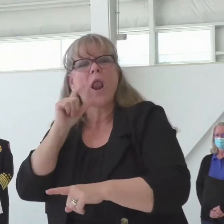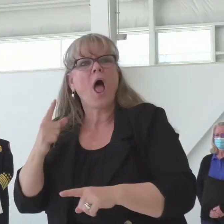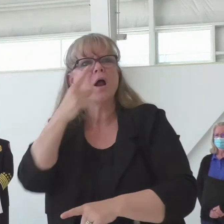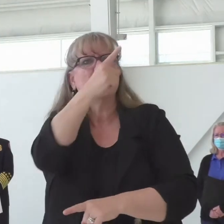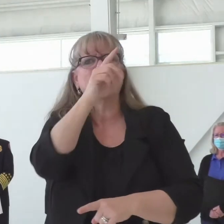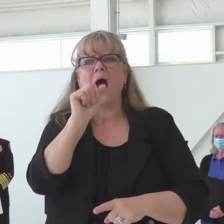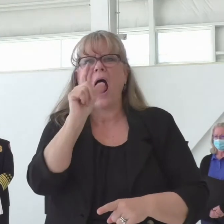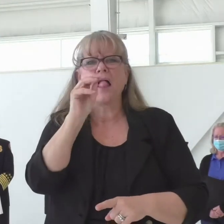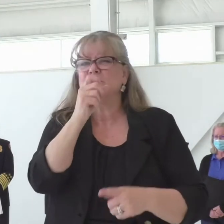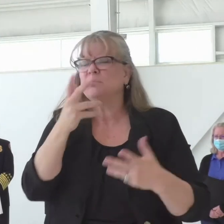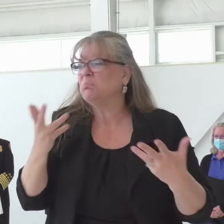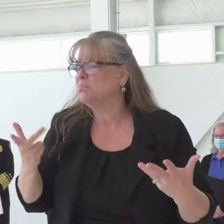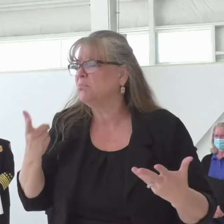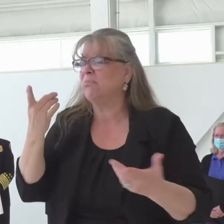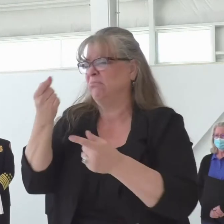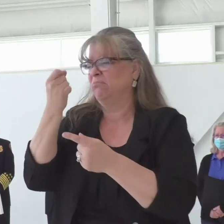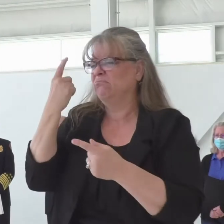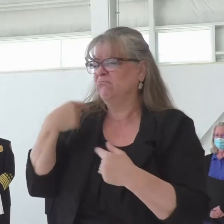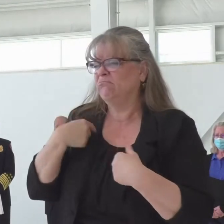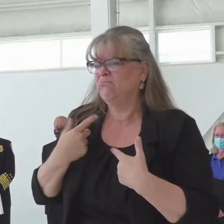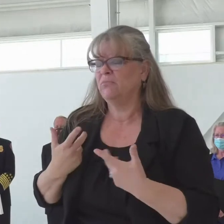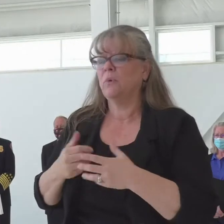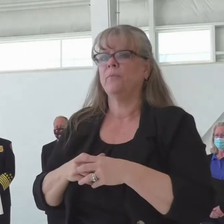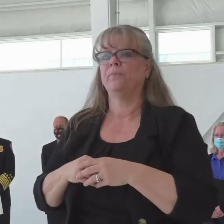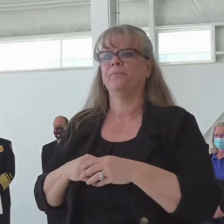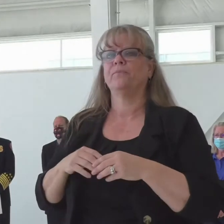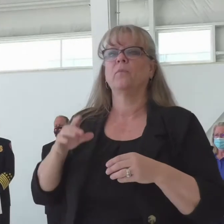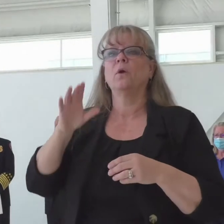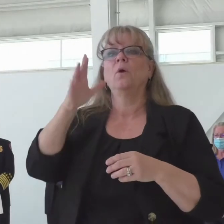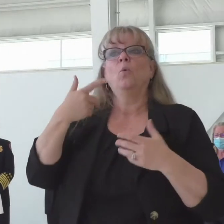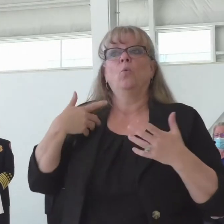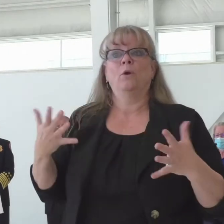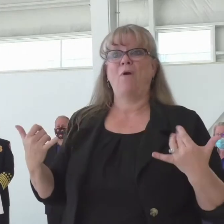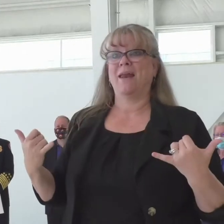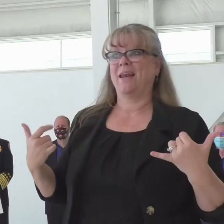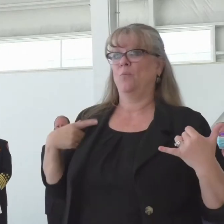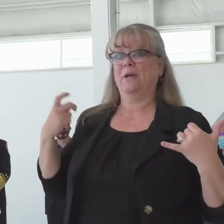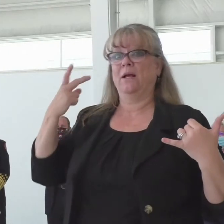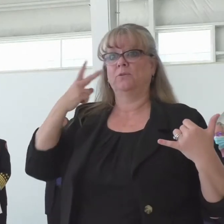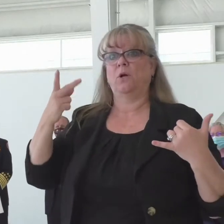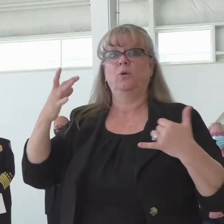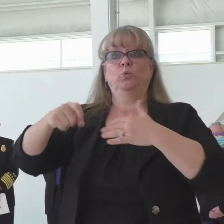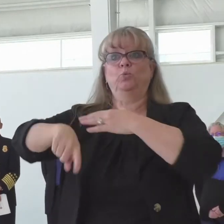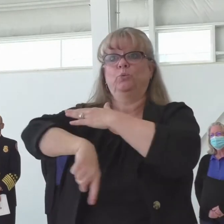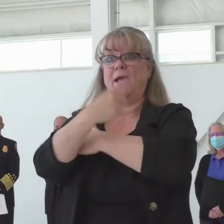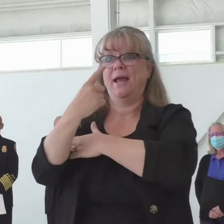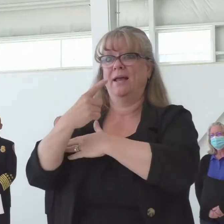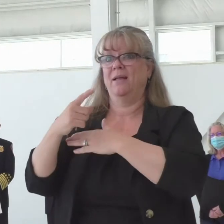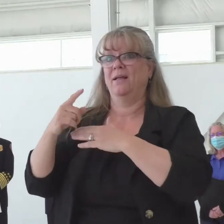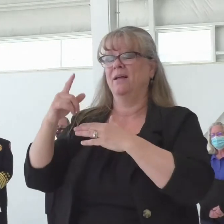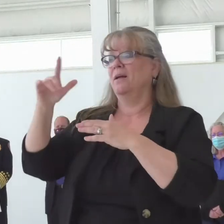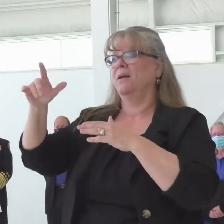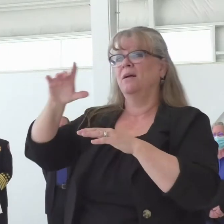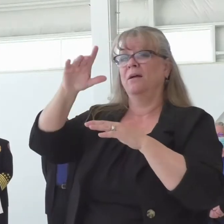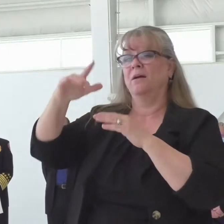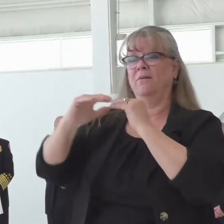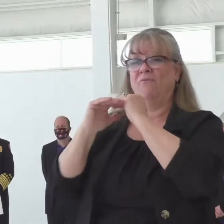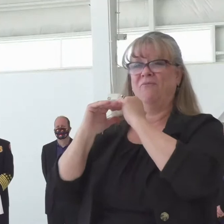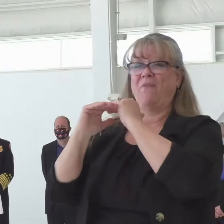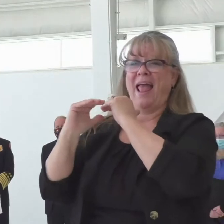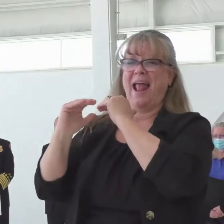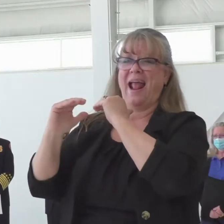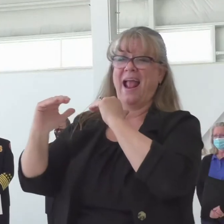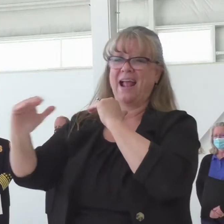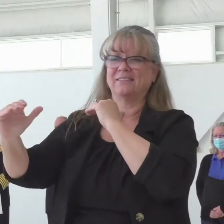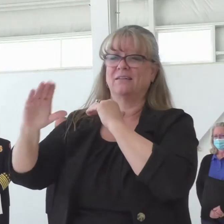So what we're seeing right now, of course, like today, out on the plains of Colorado, we've got red flag conditions,